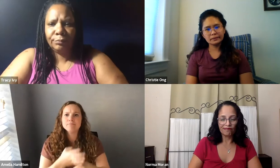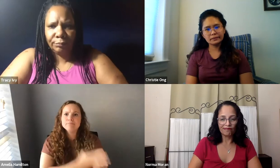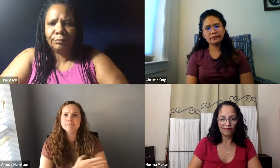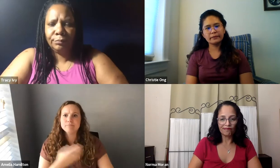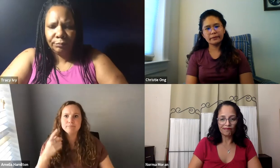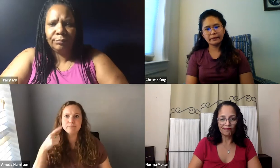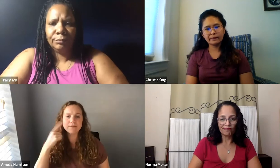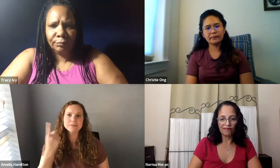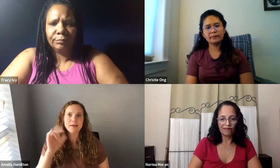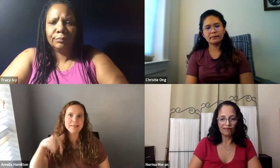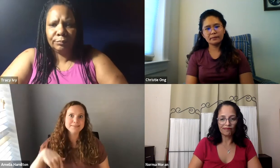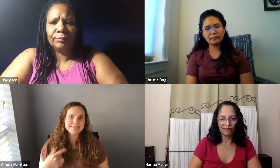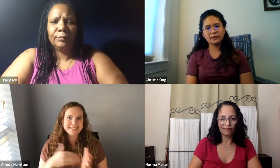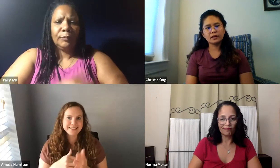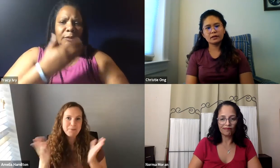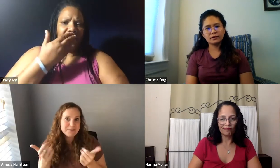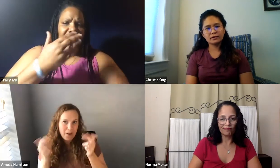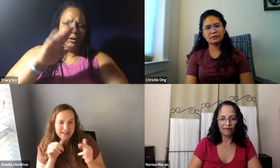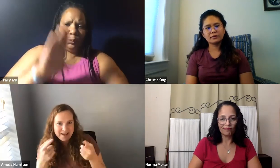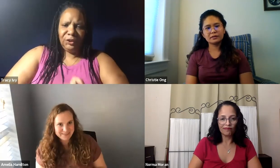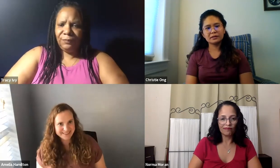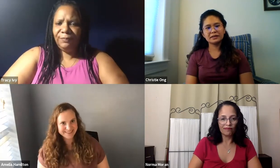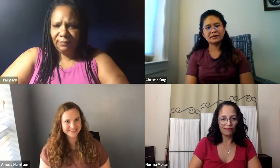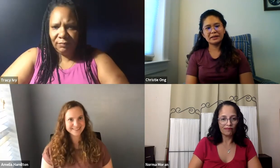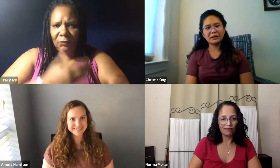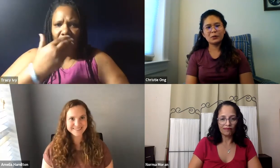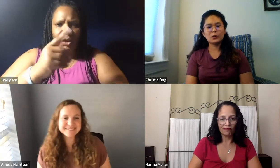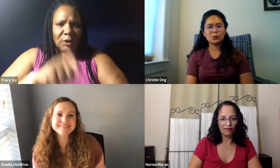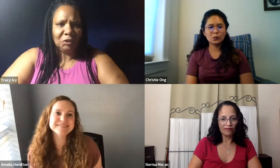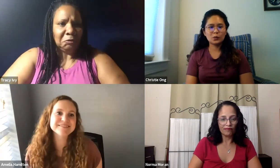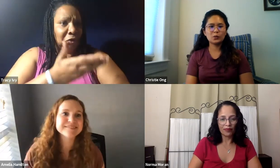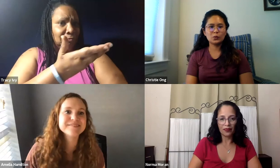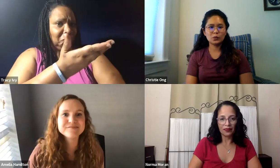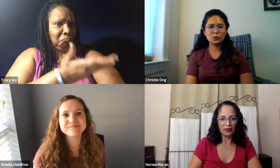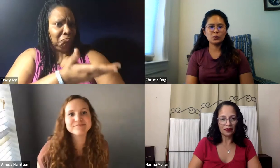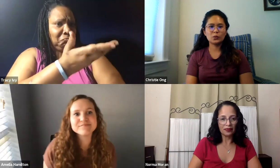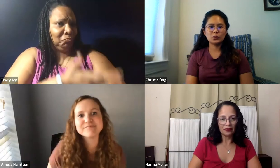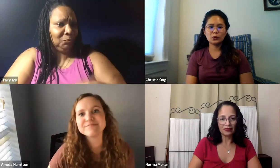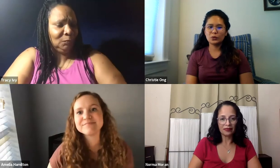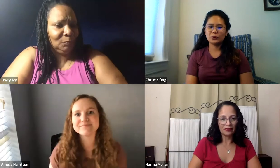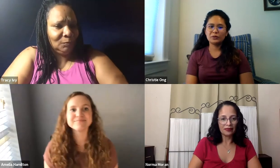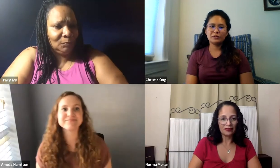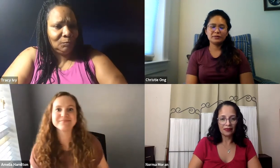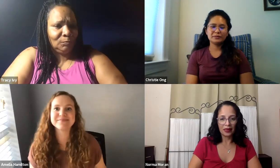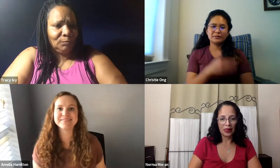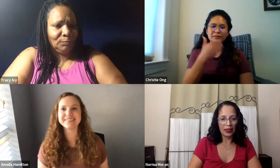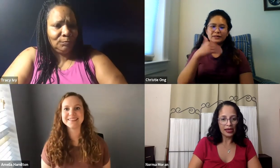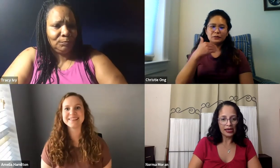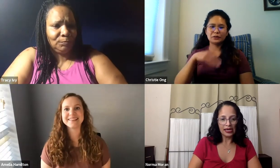preparation or better online services would you envision? Again, hopefully this won't have to happen. This is Tracy. That's a